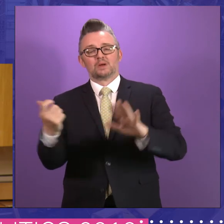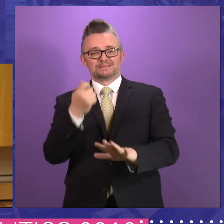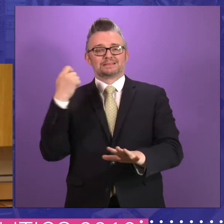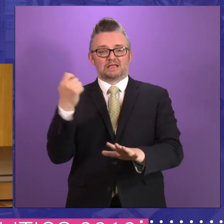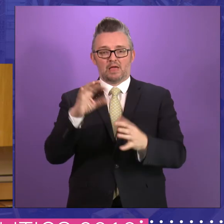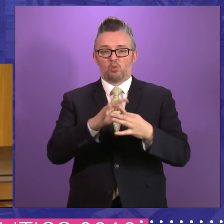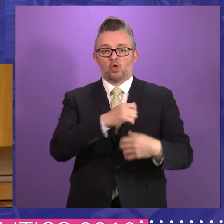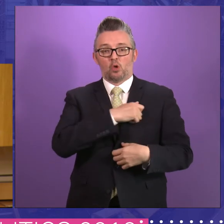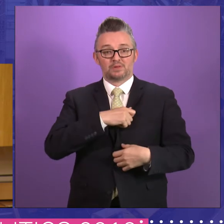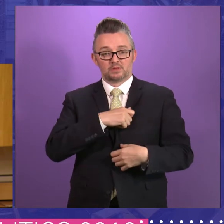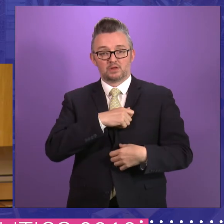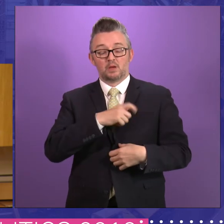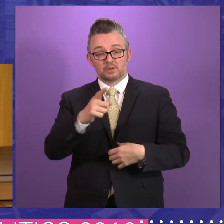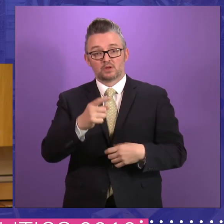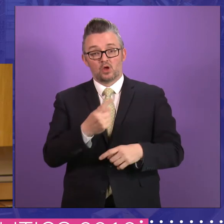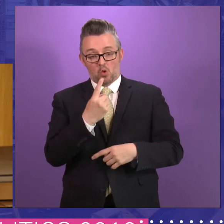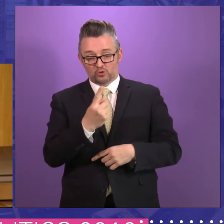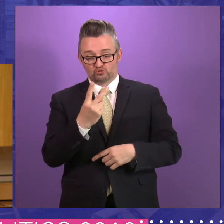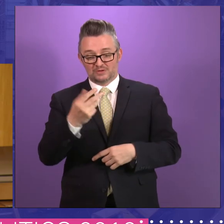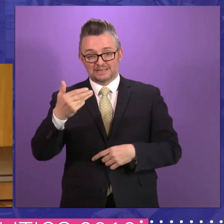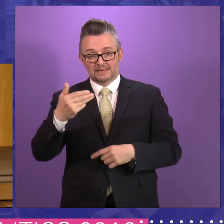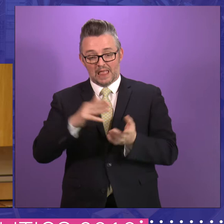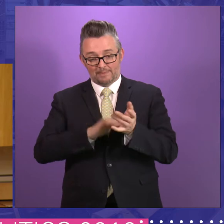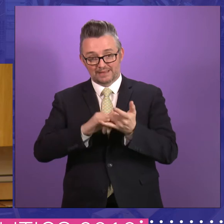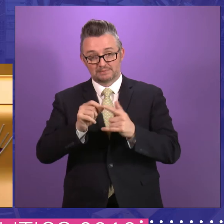But you know, there's a limit to what you can do with 129 MSPs.